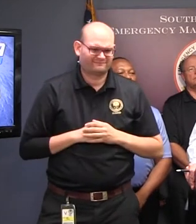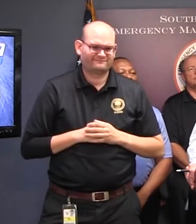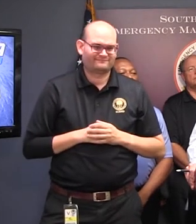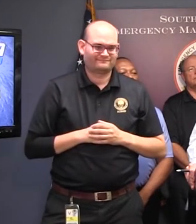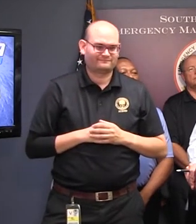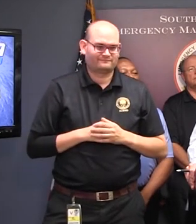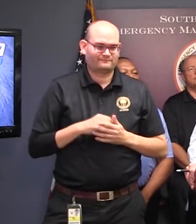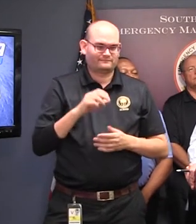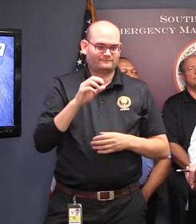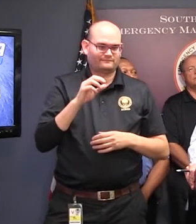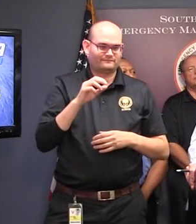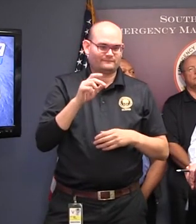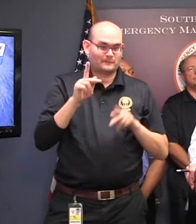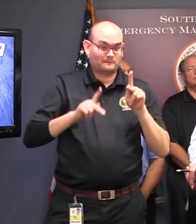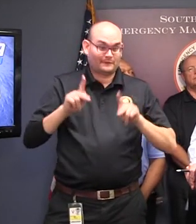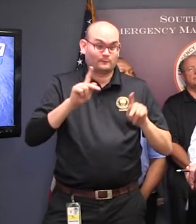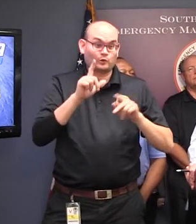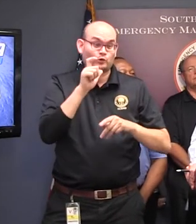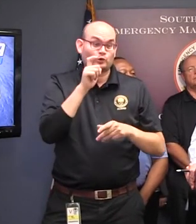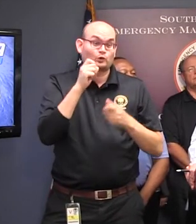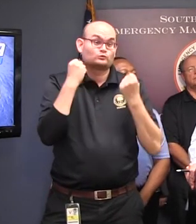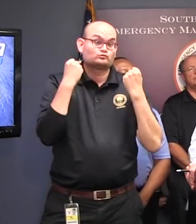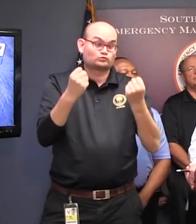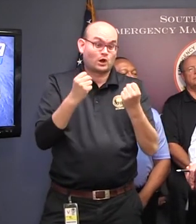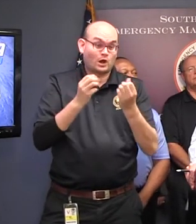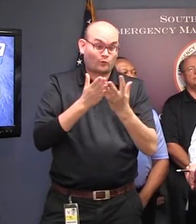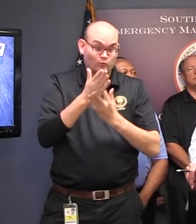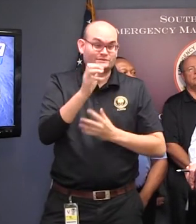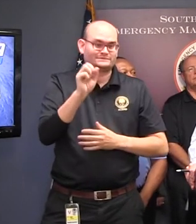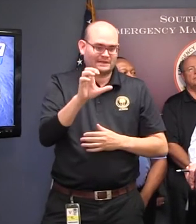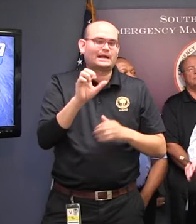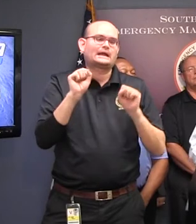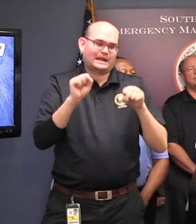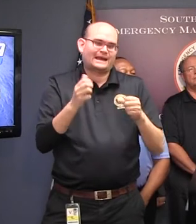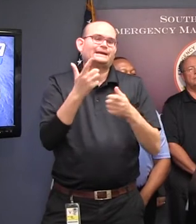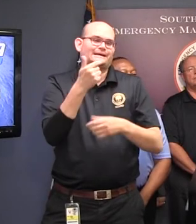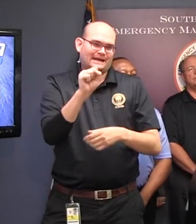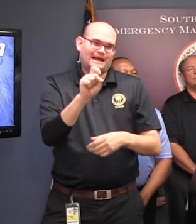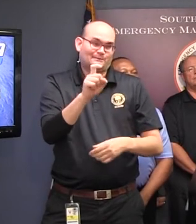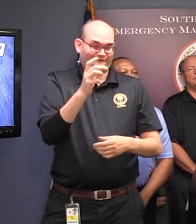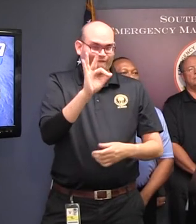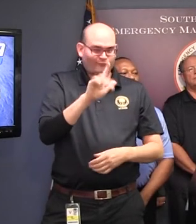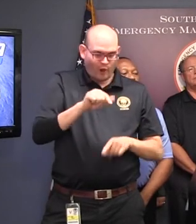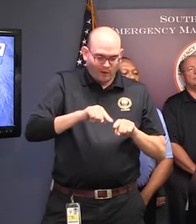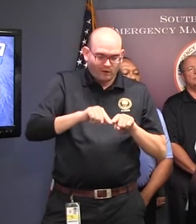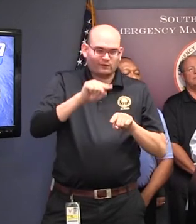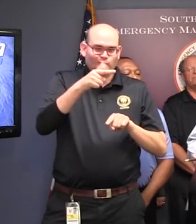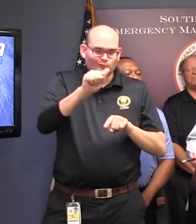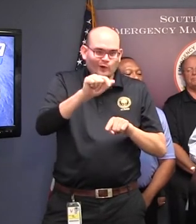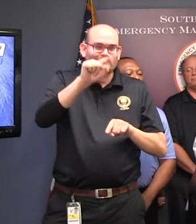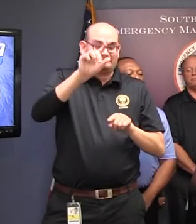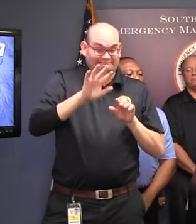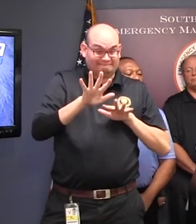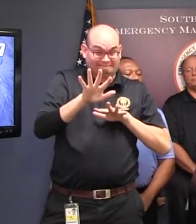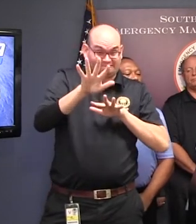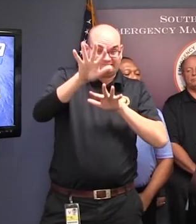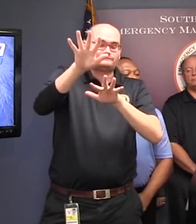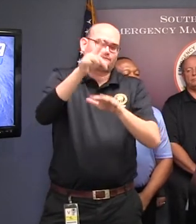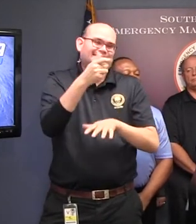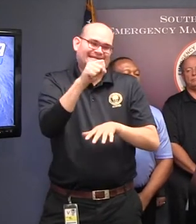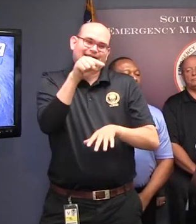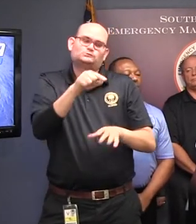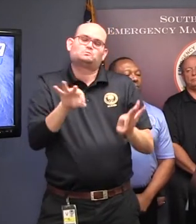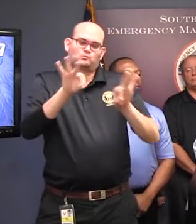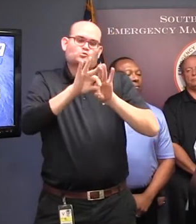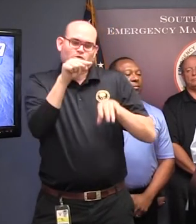up somewhere in South Carolina to keep on moving to their ultimate destination. That's all we have for right now. And now I'd like to call